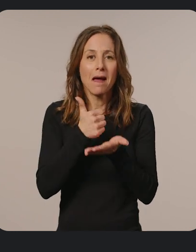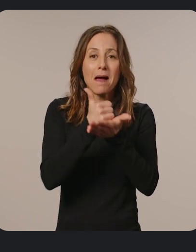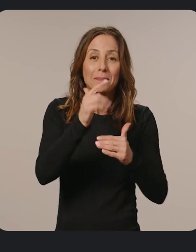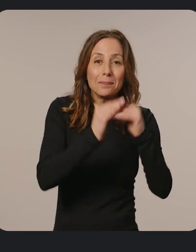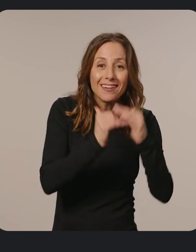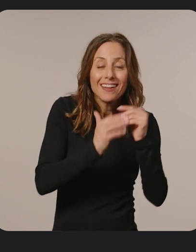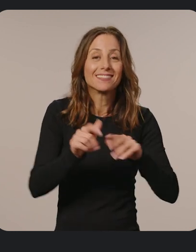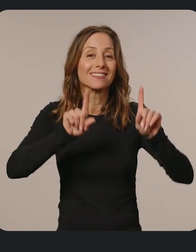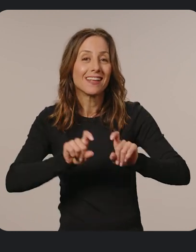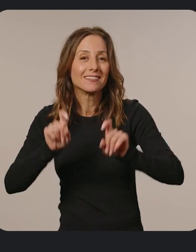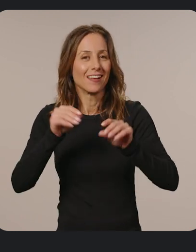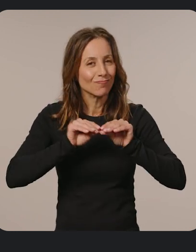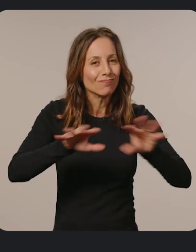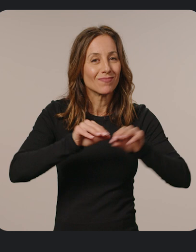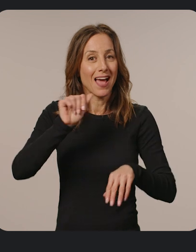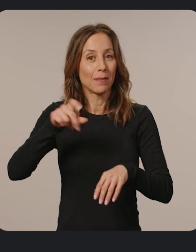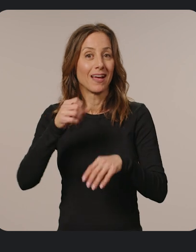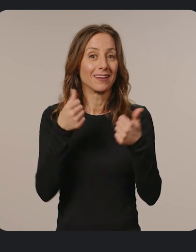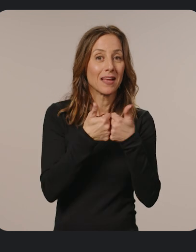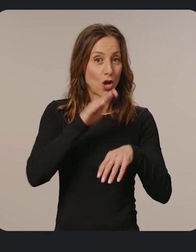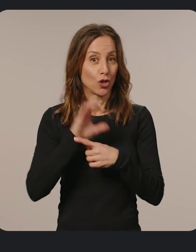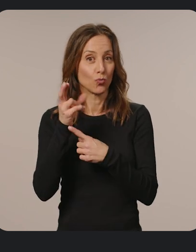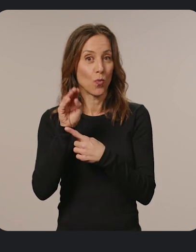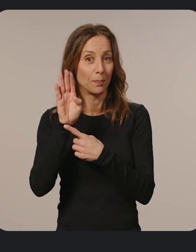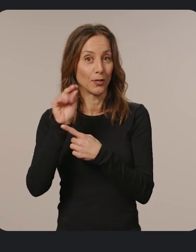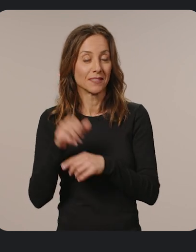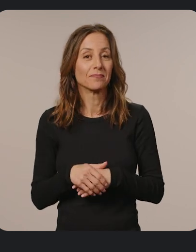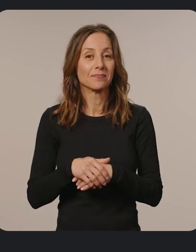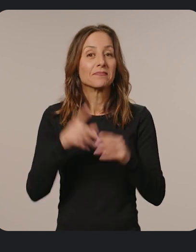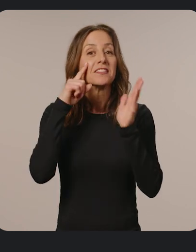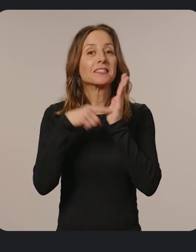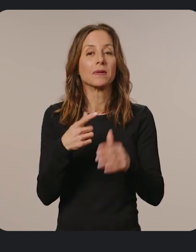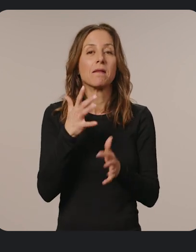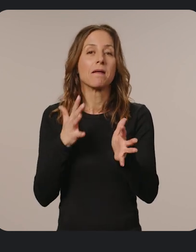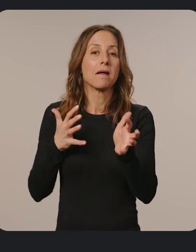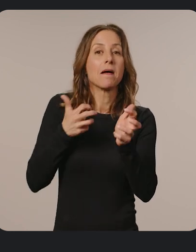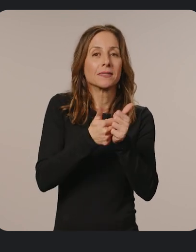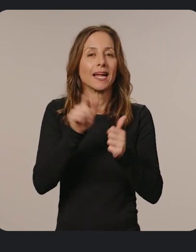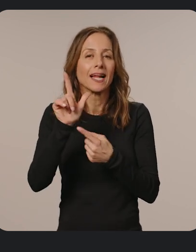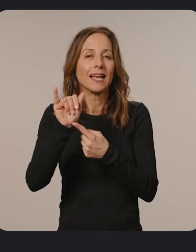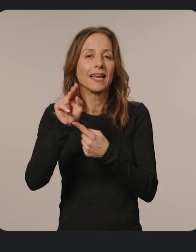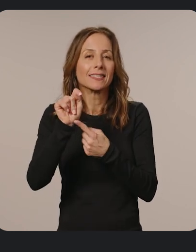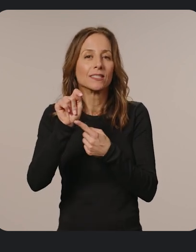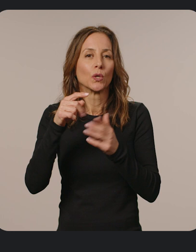test, and deploy apps and games on Chromebooks. For instance, updated Lint rules in Android Studio